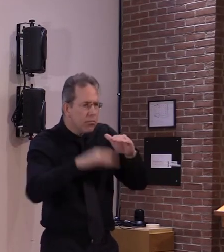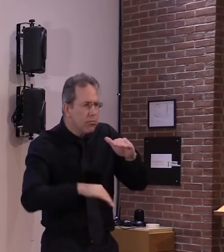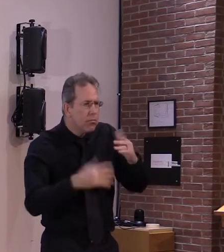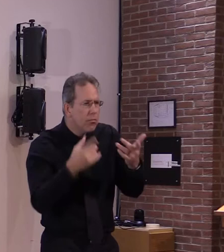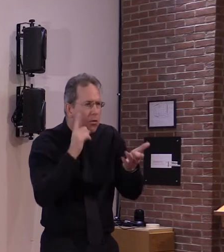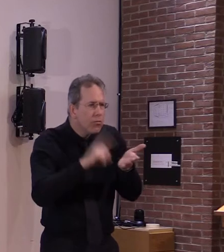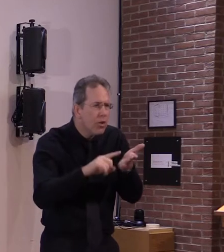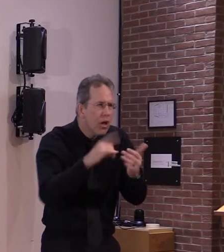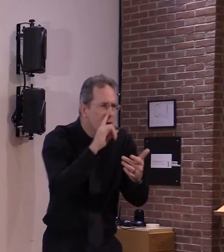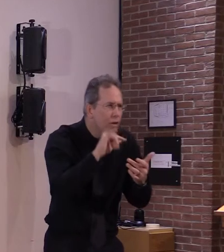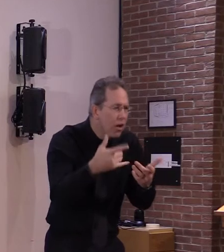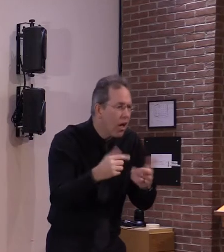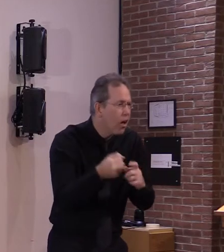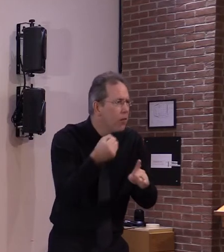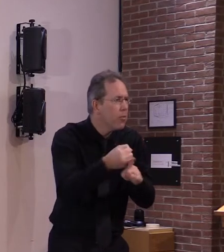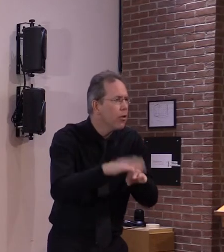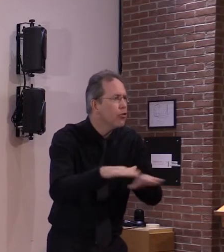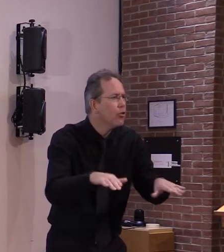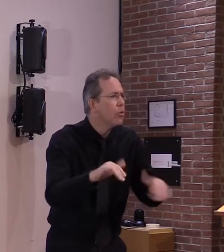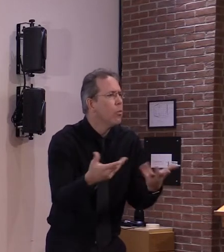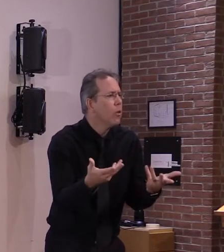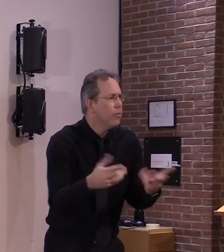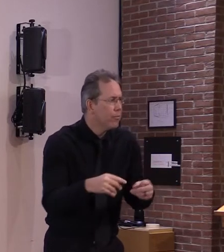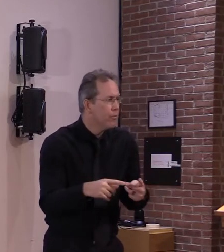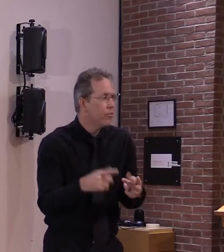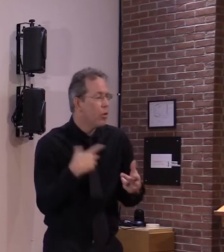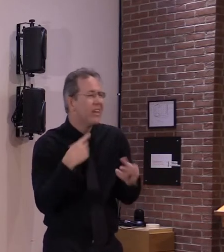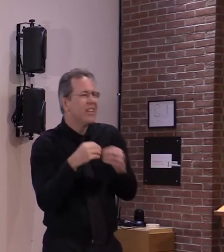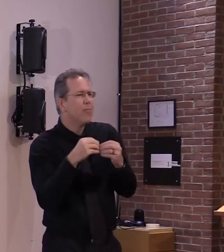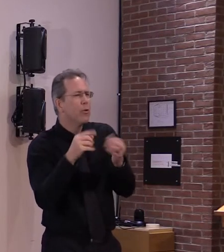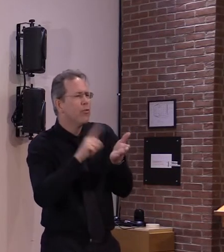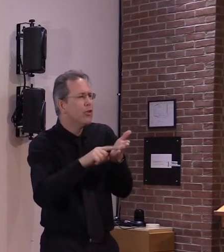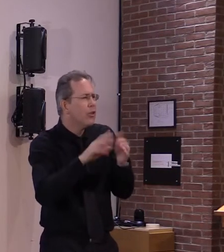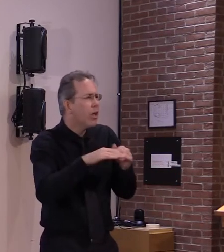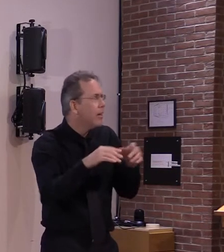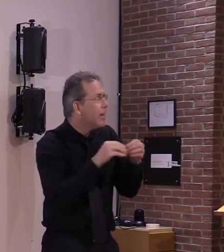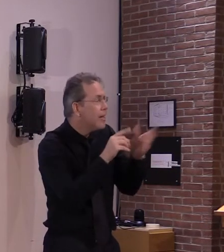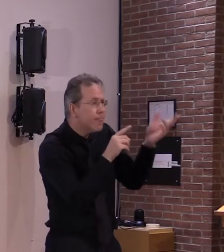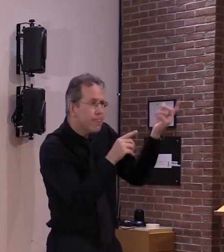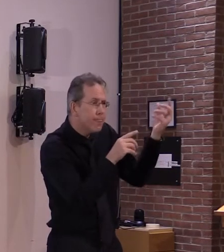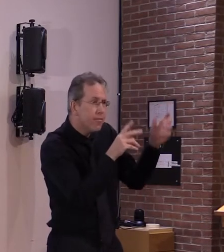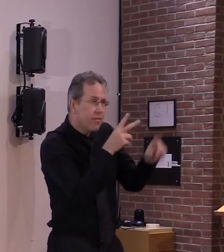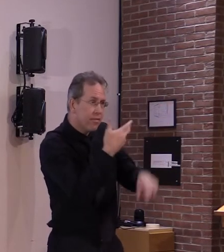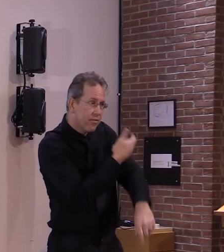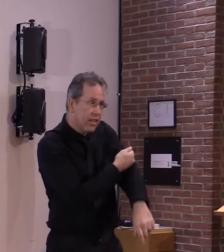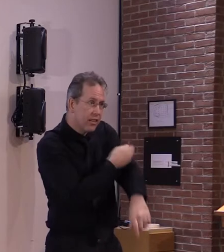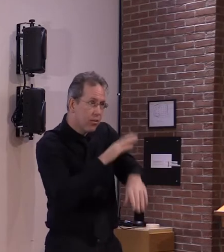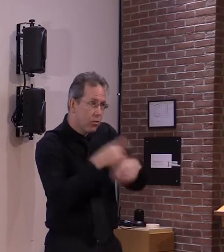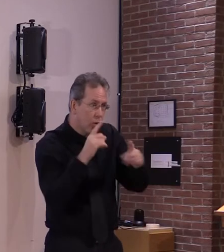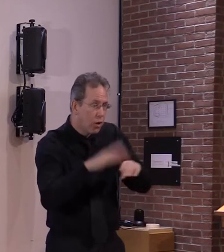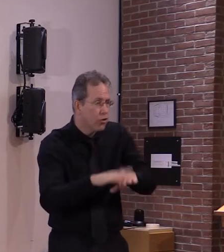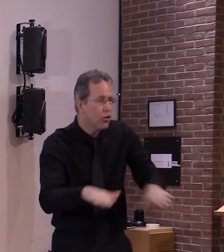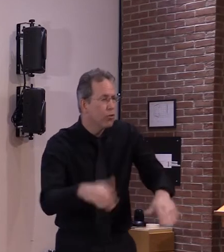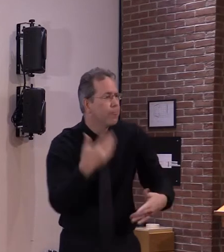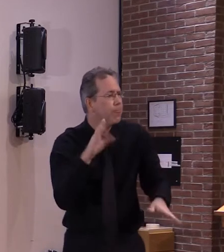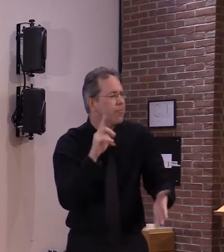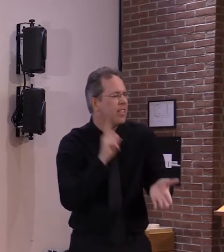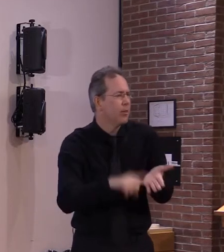out that will inform us more in that age group as well i'll stop there